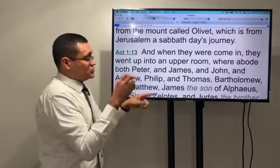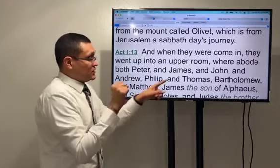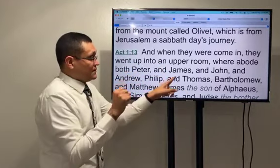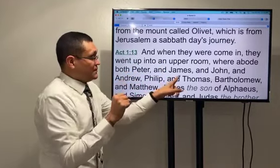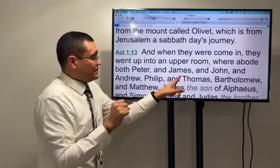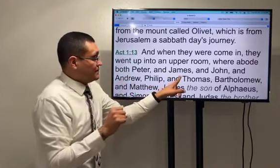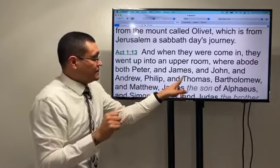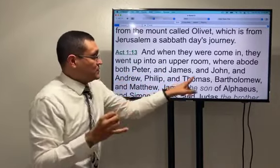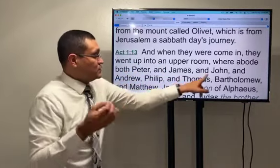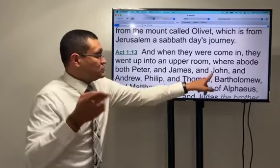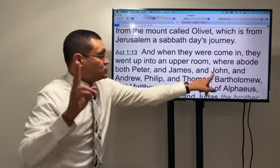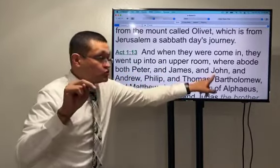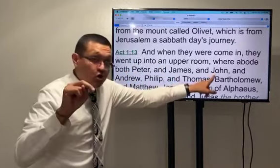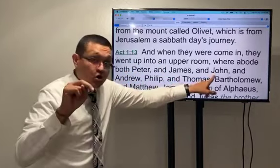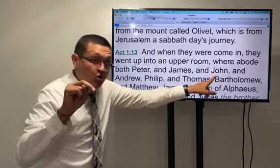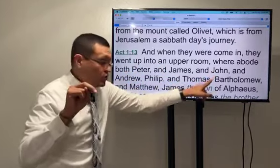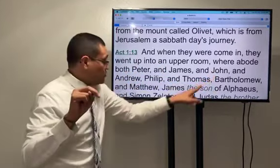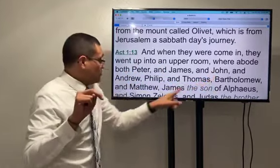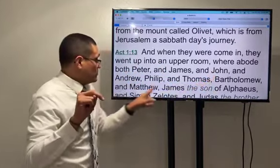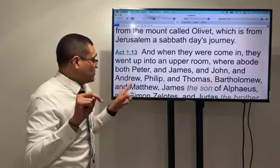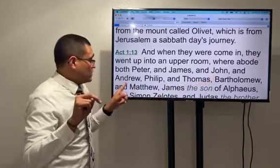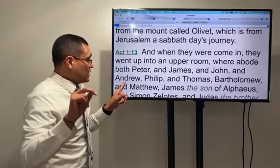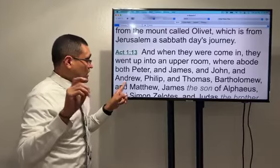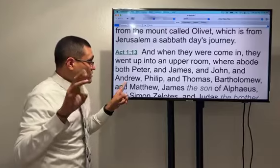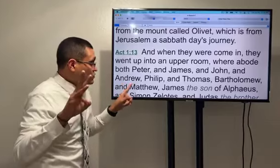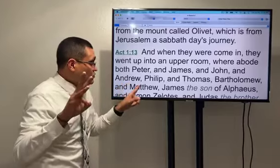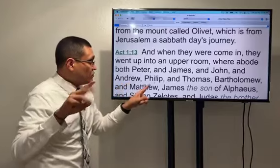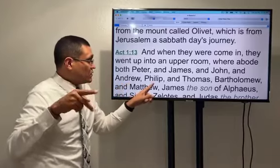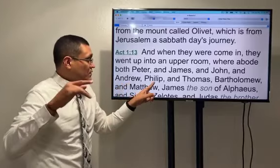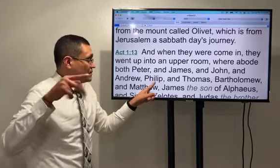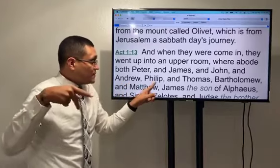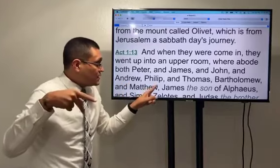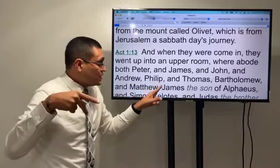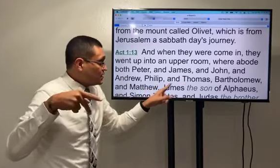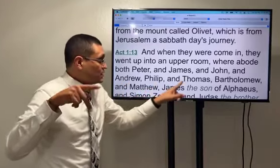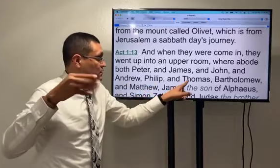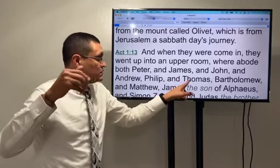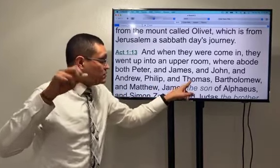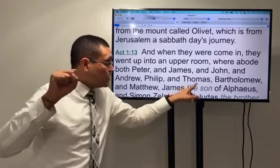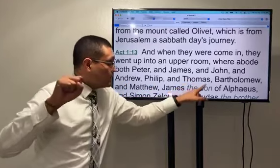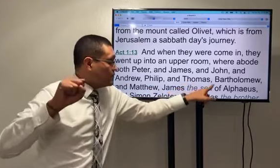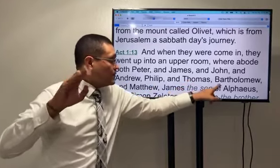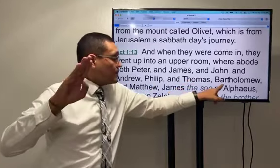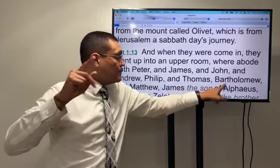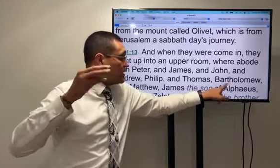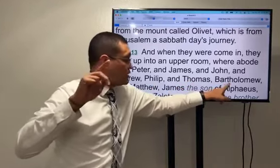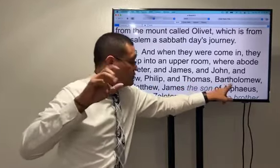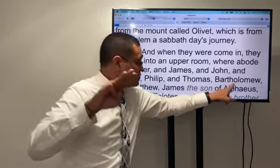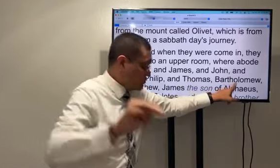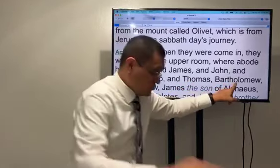where abode both Peter and James and John Andrew Philip and Thomas Bartholomew